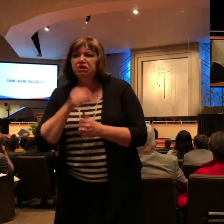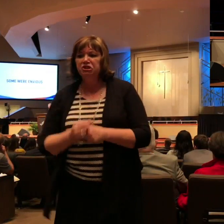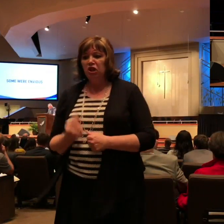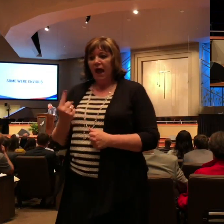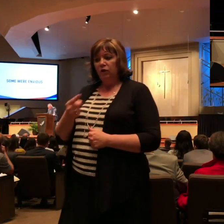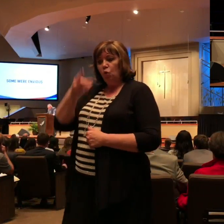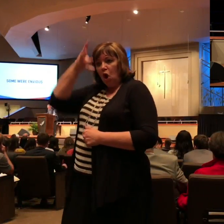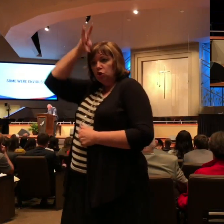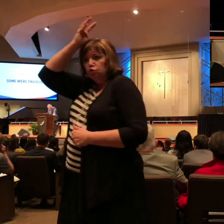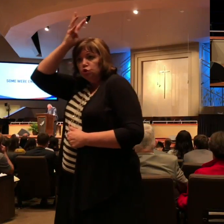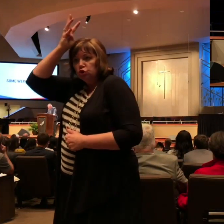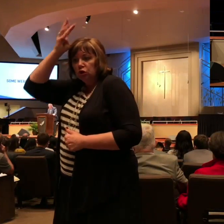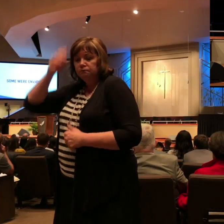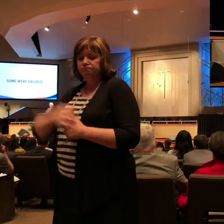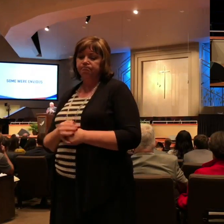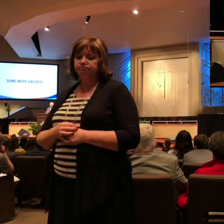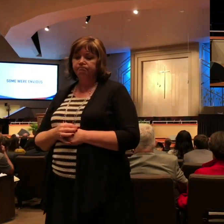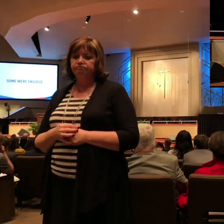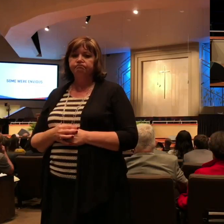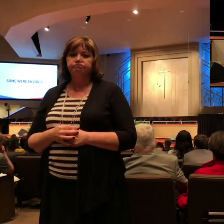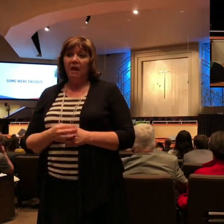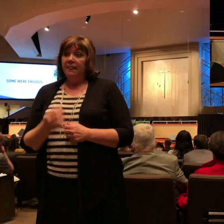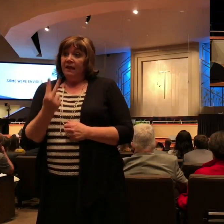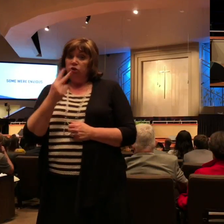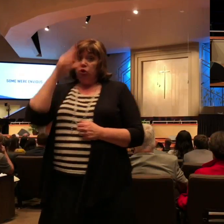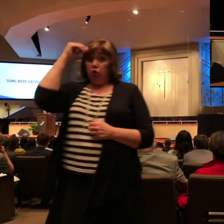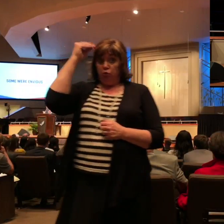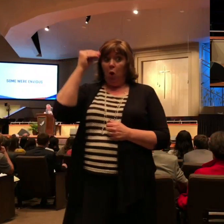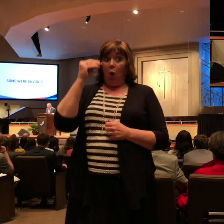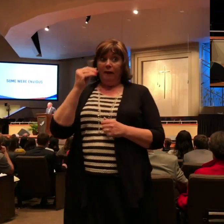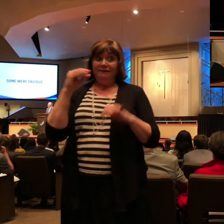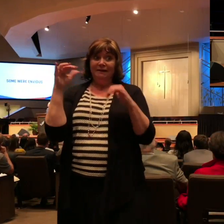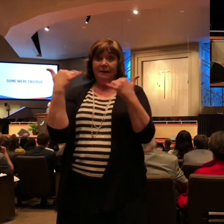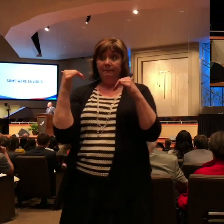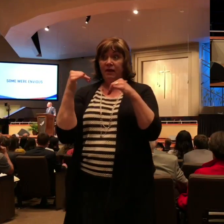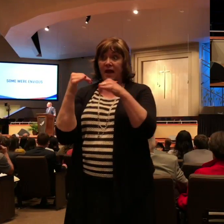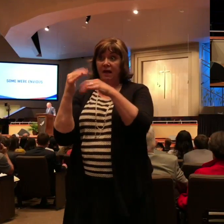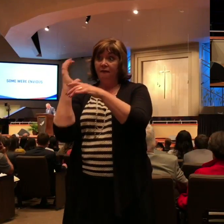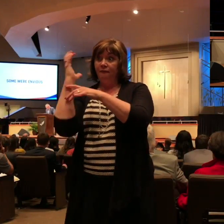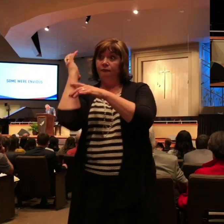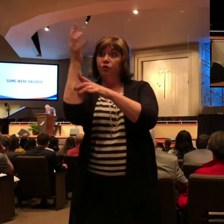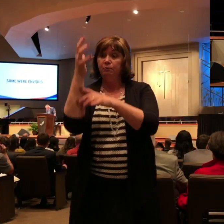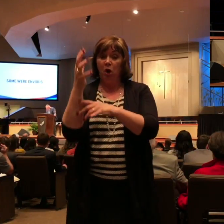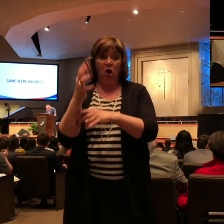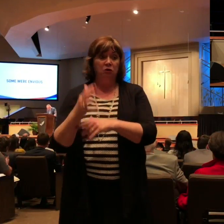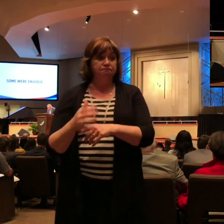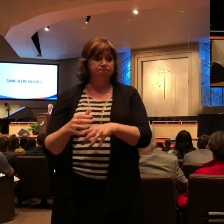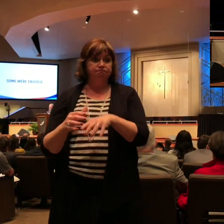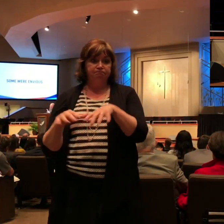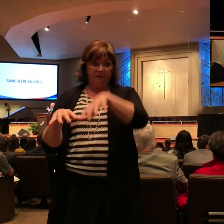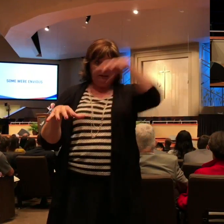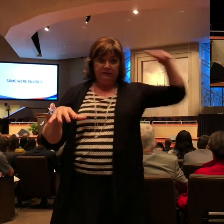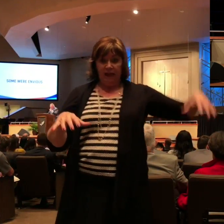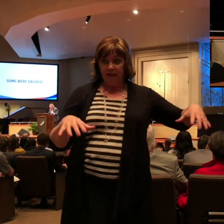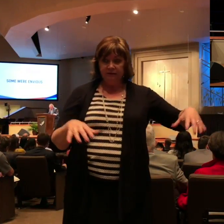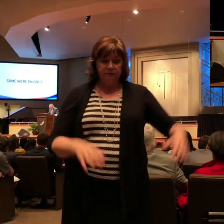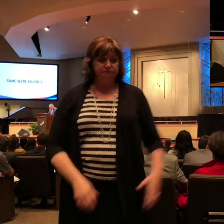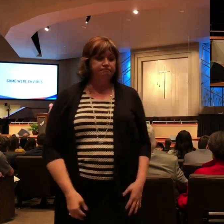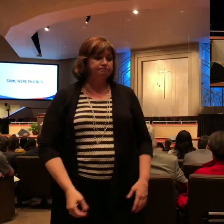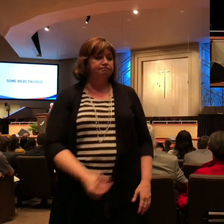door and they were playing football and they had a brand new white football. While they were playing, one of them accidentally kicked the football over the fence